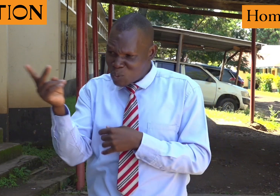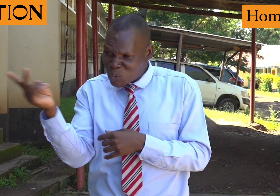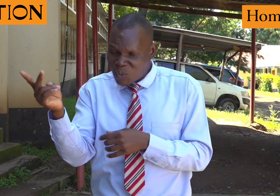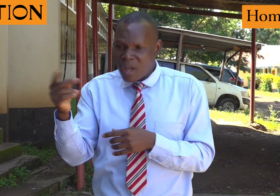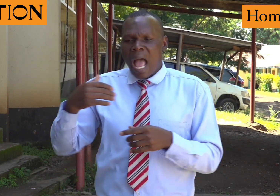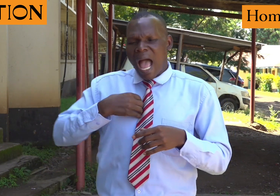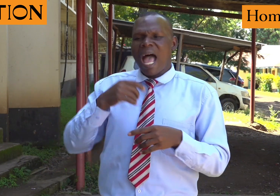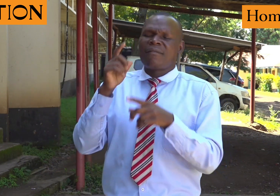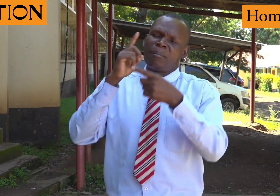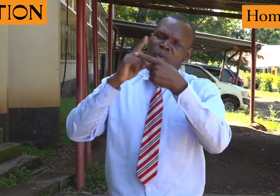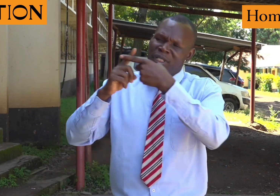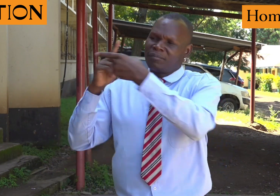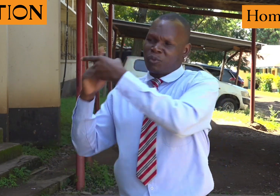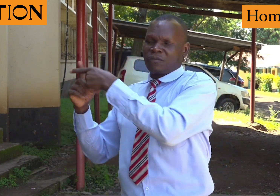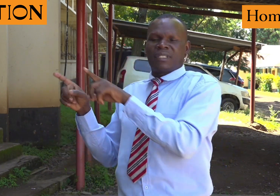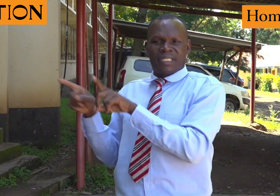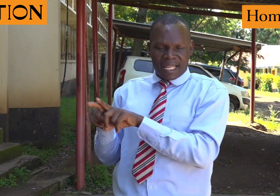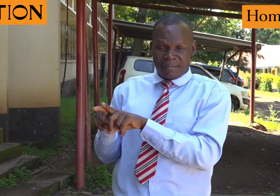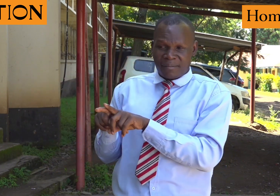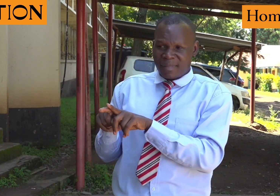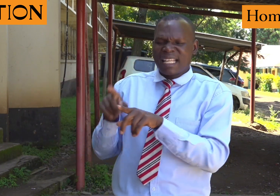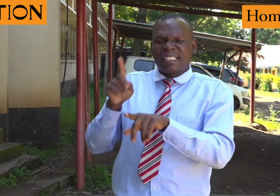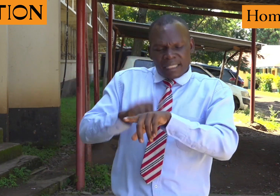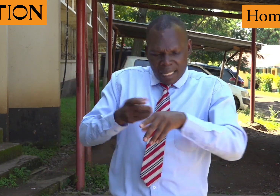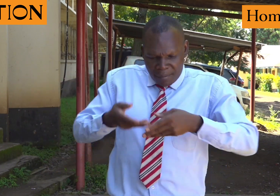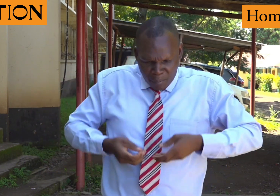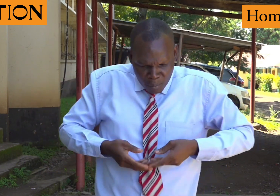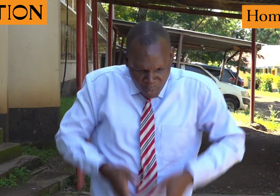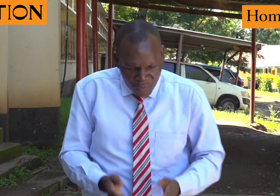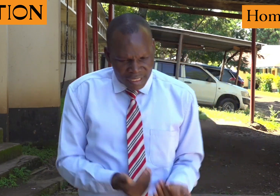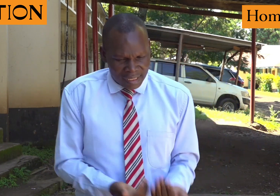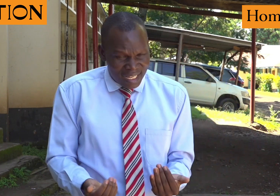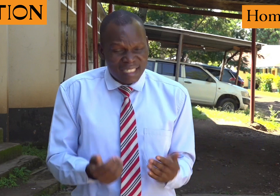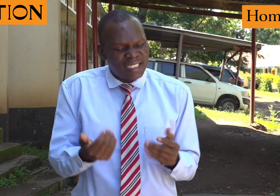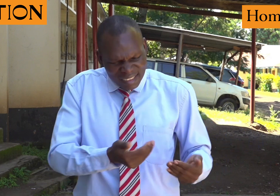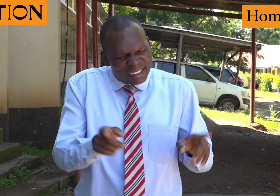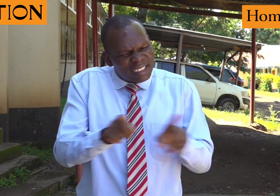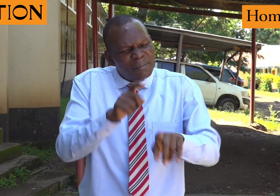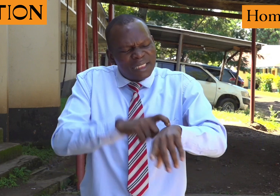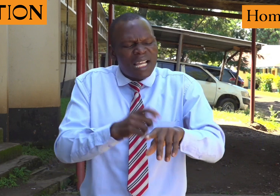now both couples, if they are both positive. When are the babies born?